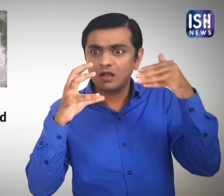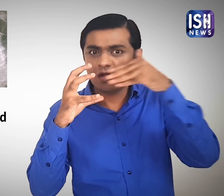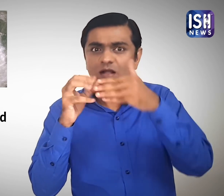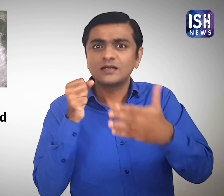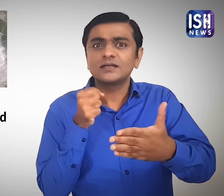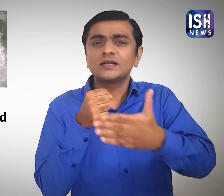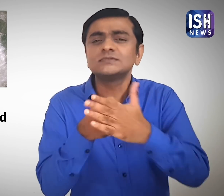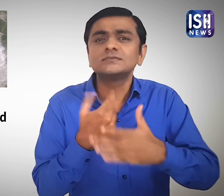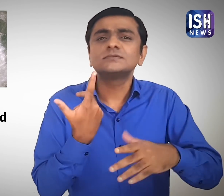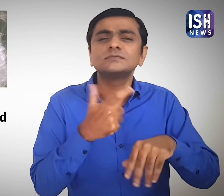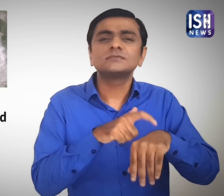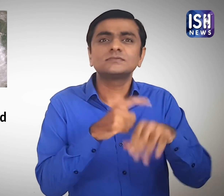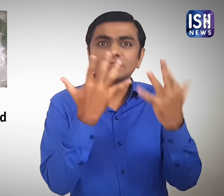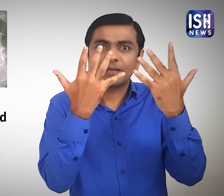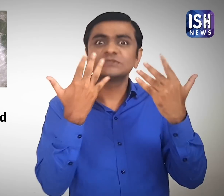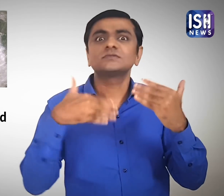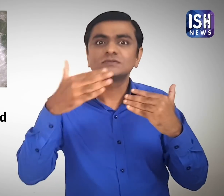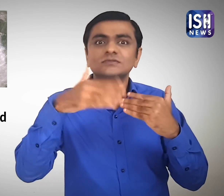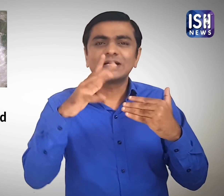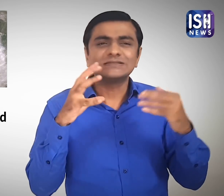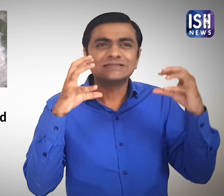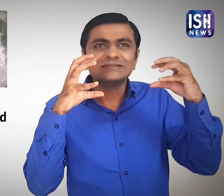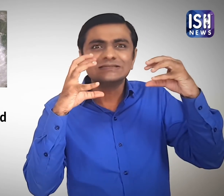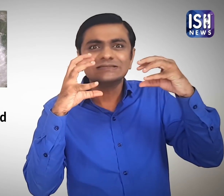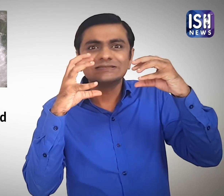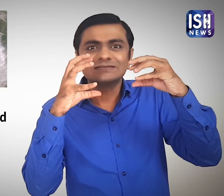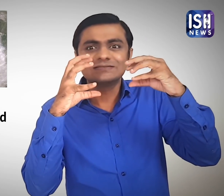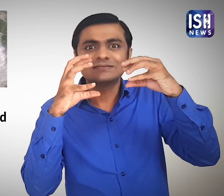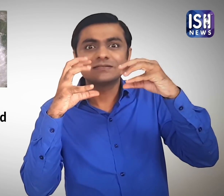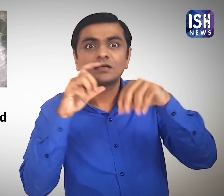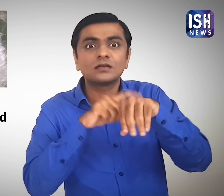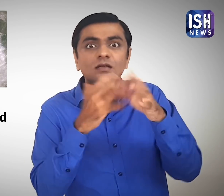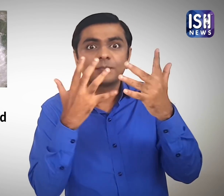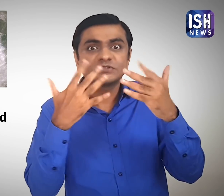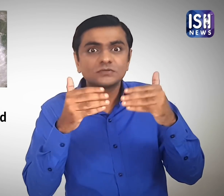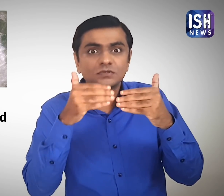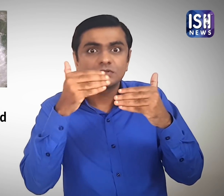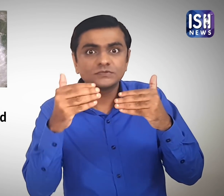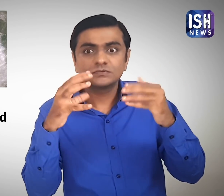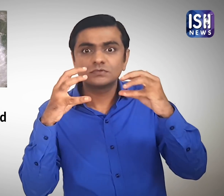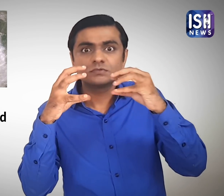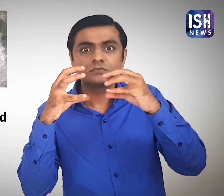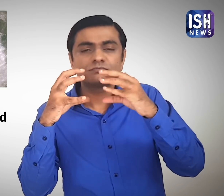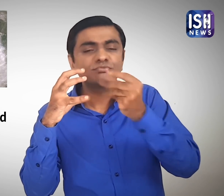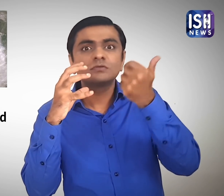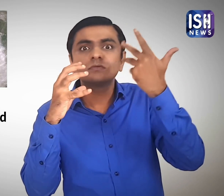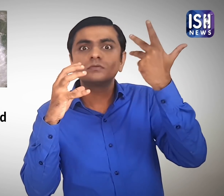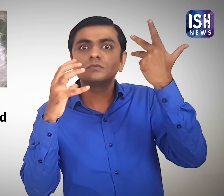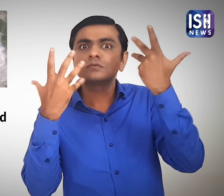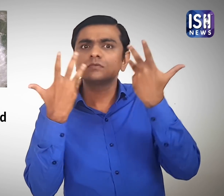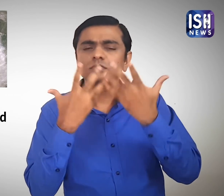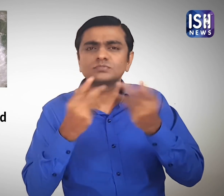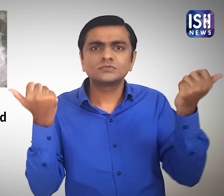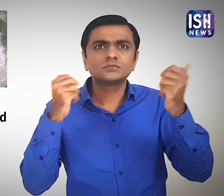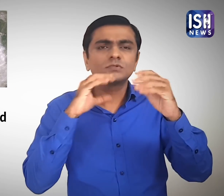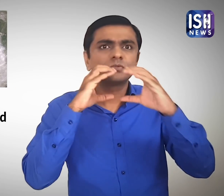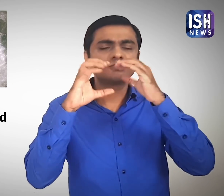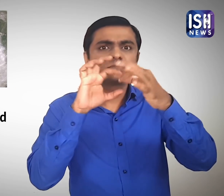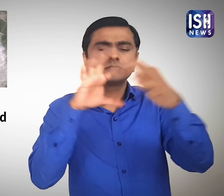Vikram Lander lost communication due to some reason